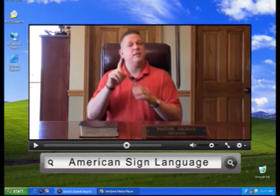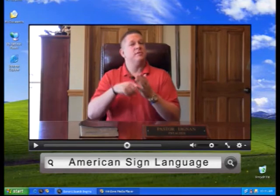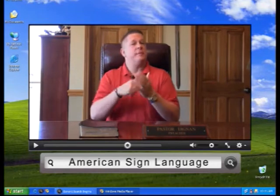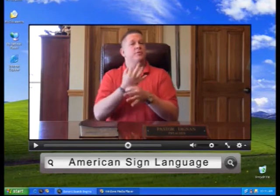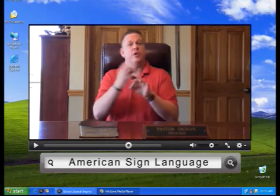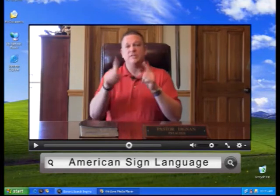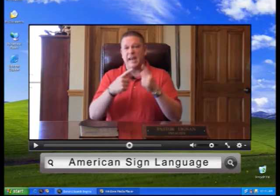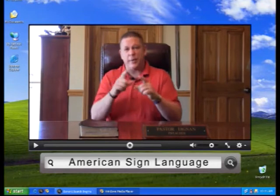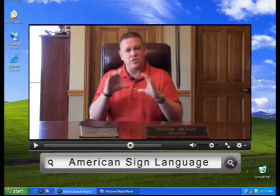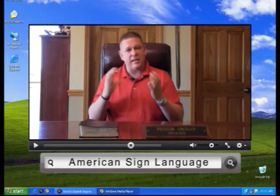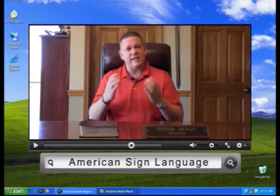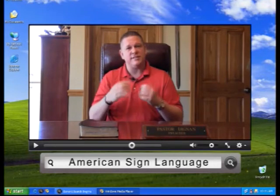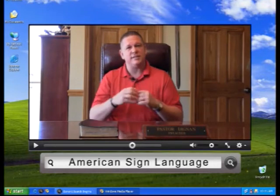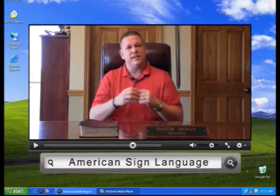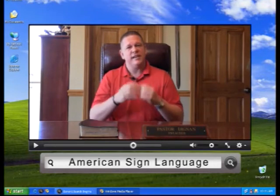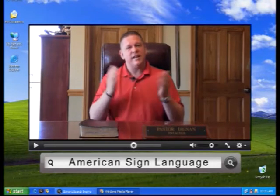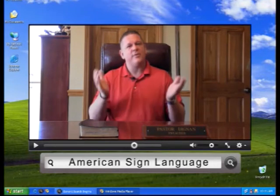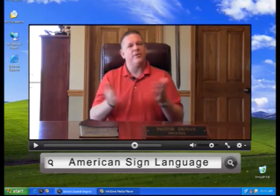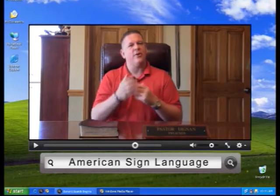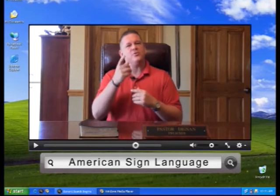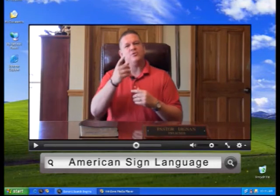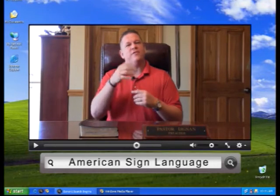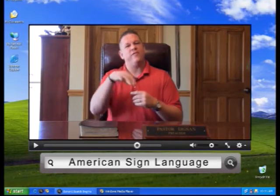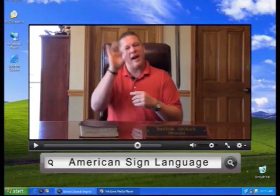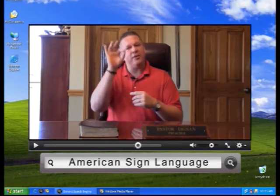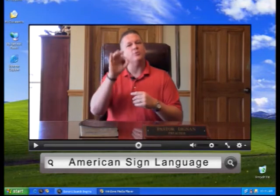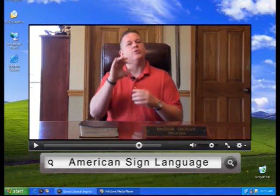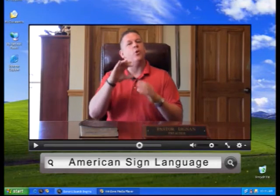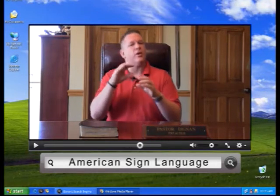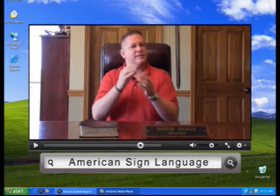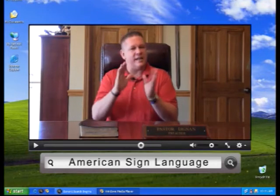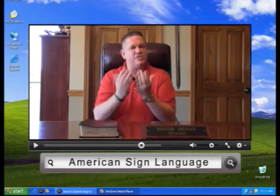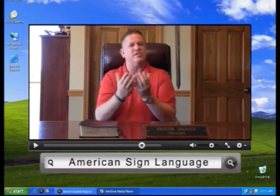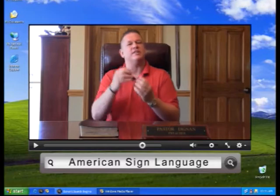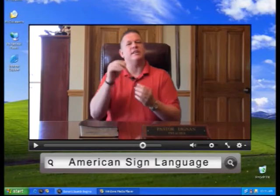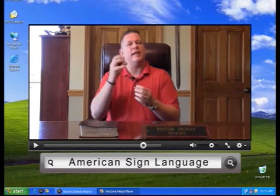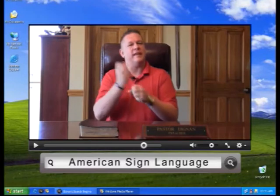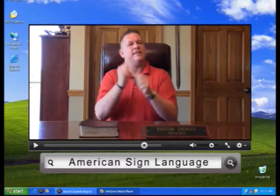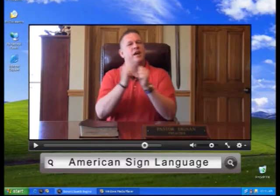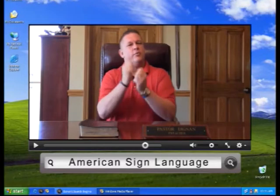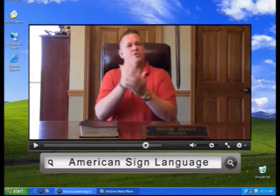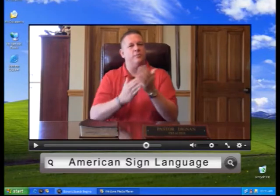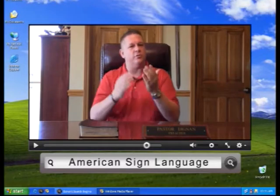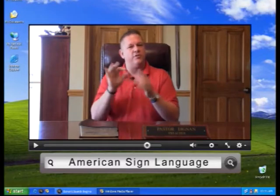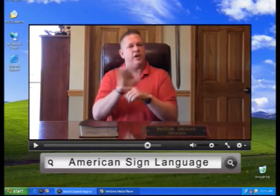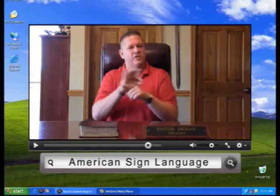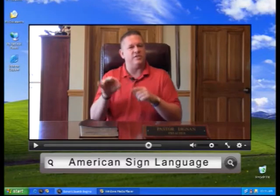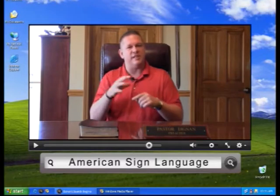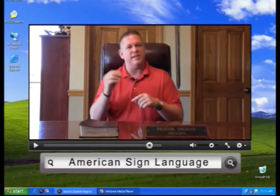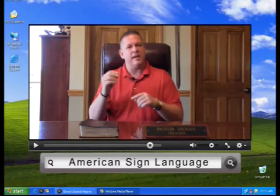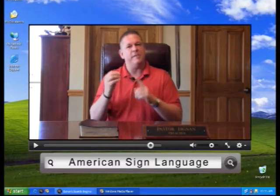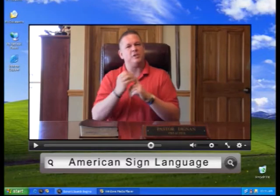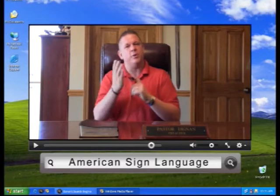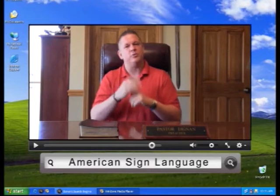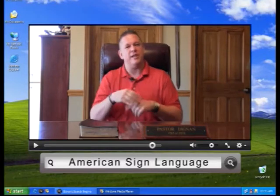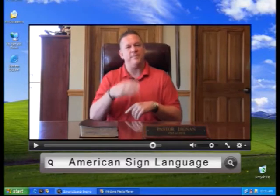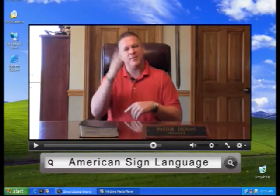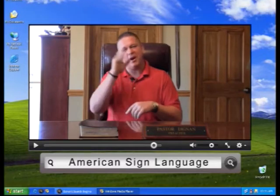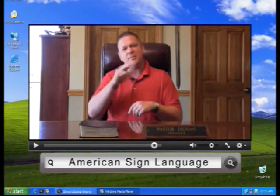sometimes free sign language classes. And I would encourage you to find those organizations and get together with some of those functions and be exposed to that. God